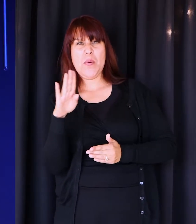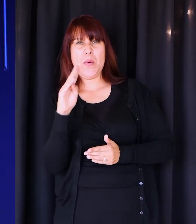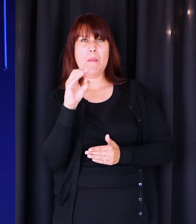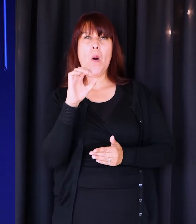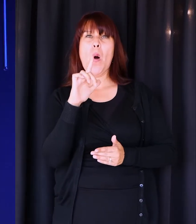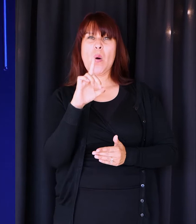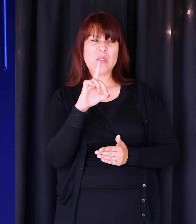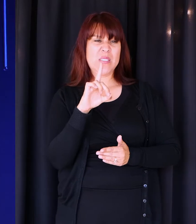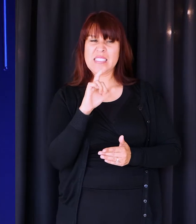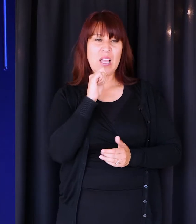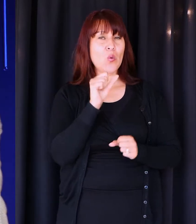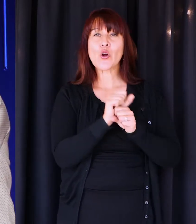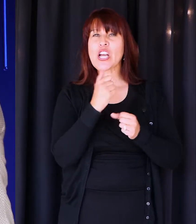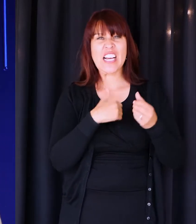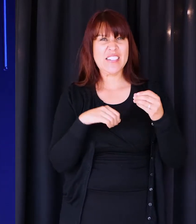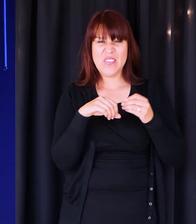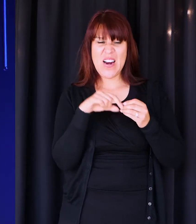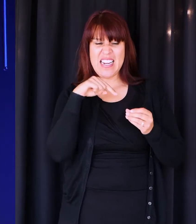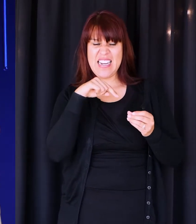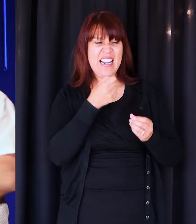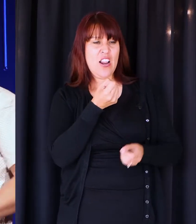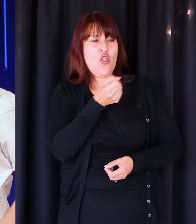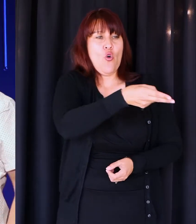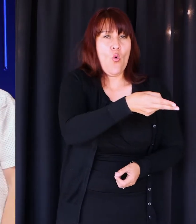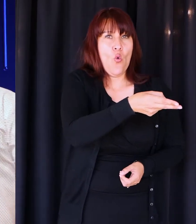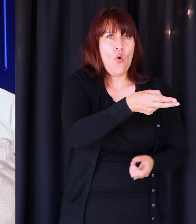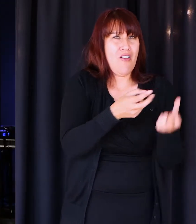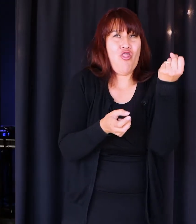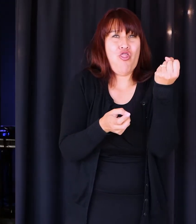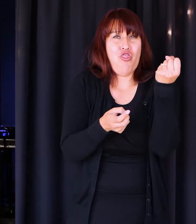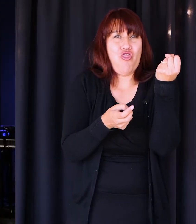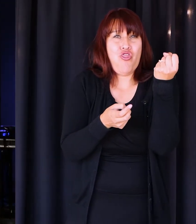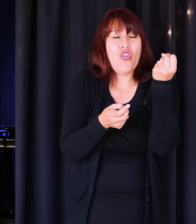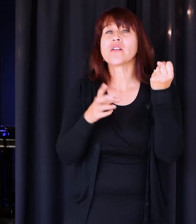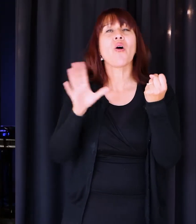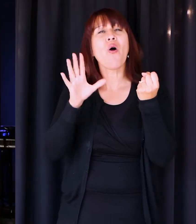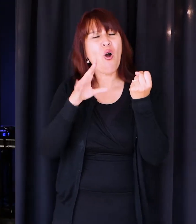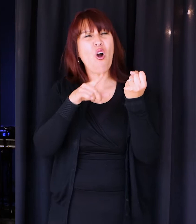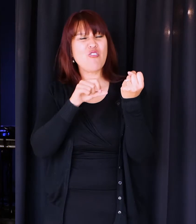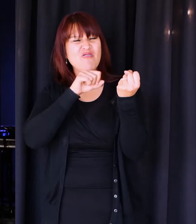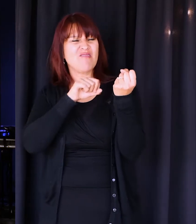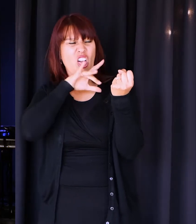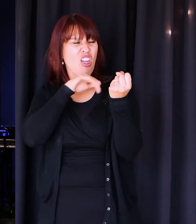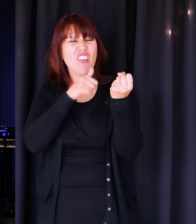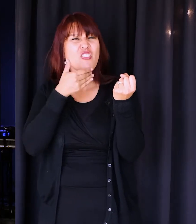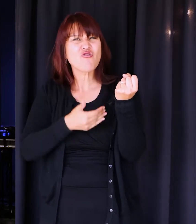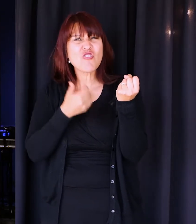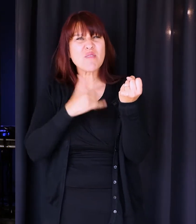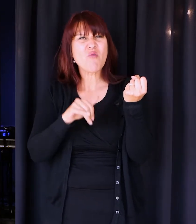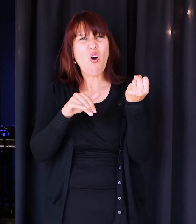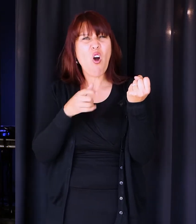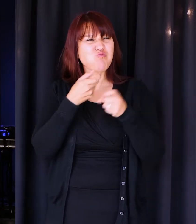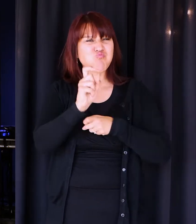The strategy's not working anymore. I need to get rid of this. I mean, you're not going to hold on to the stuff that's spoiled, but when you get, when you get